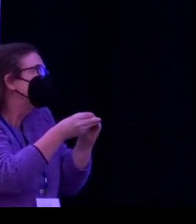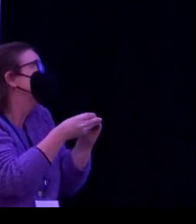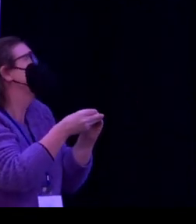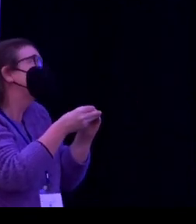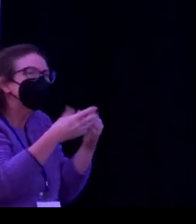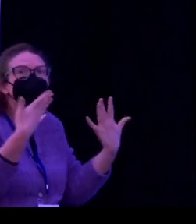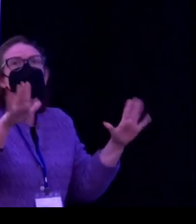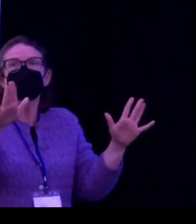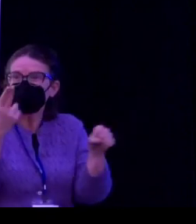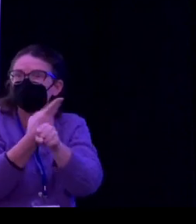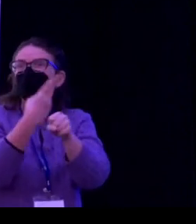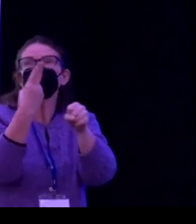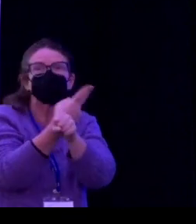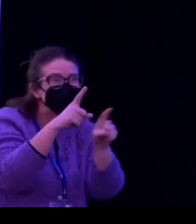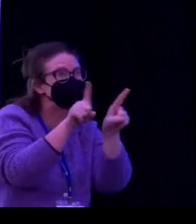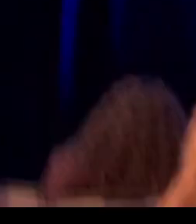been in history.